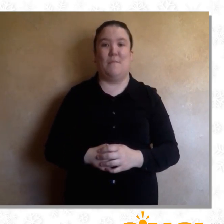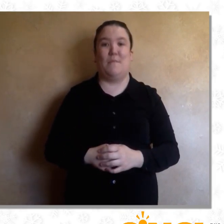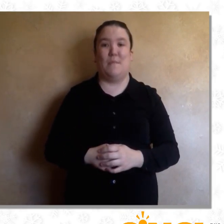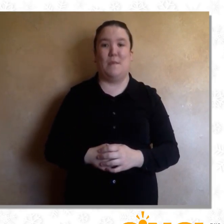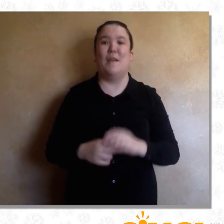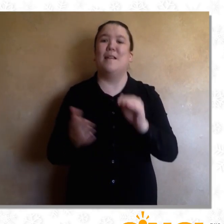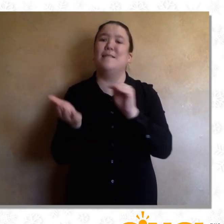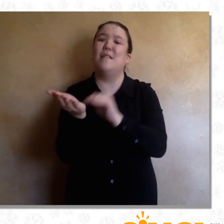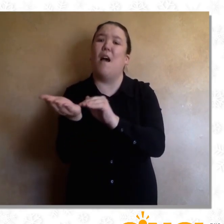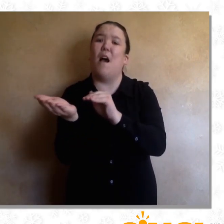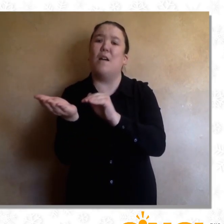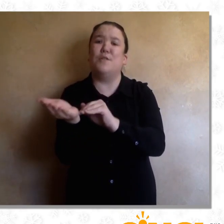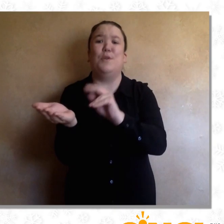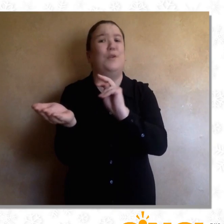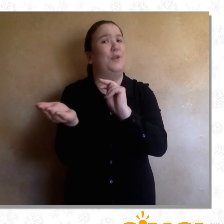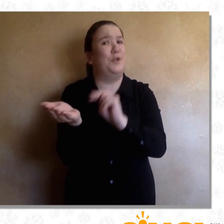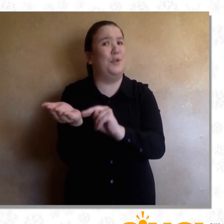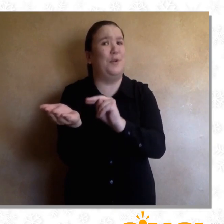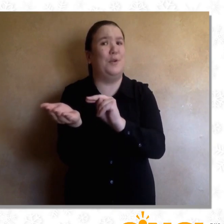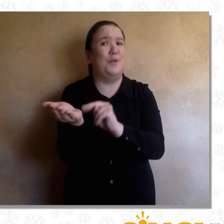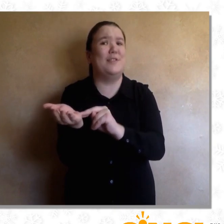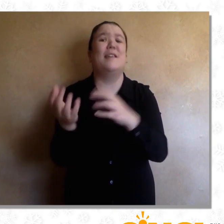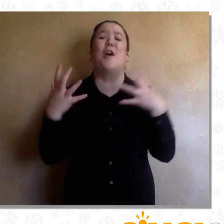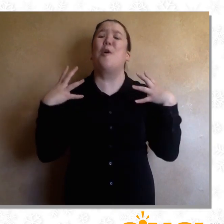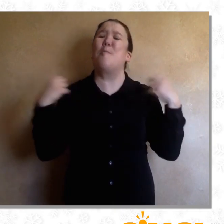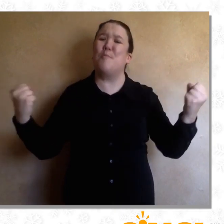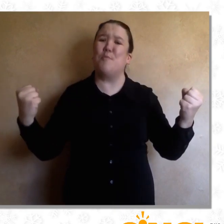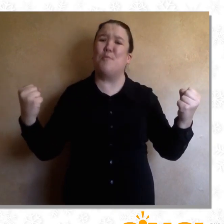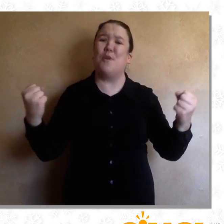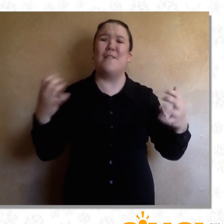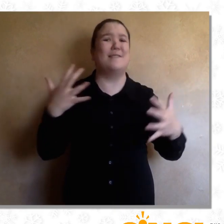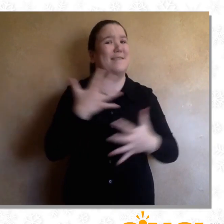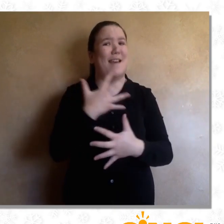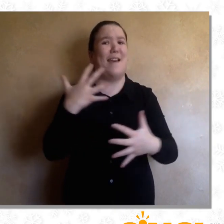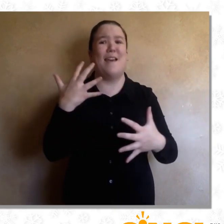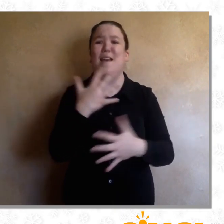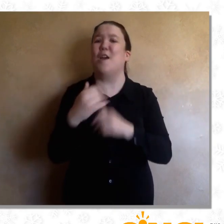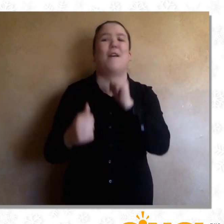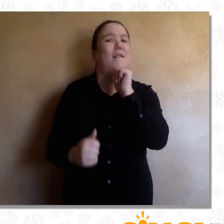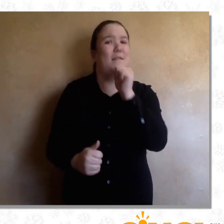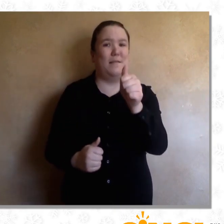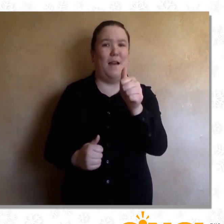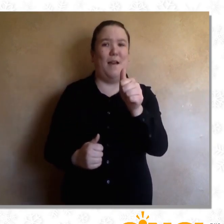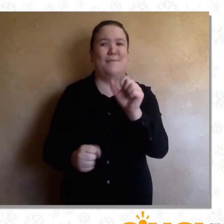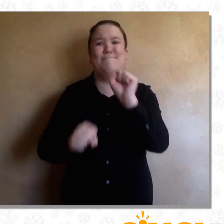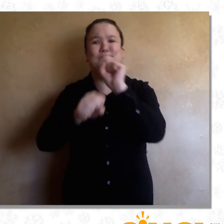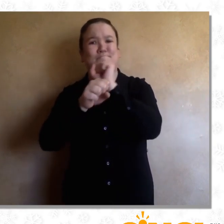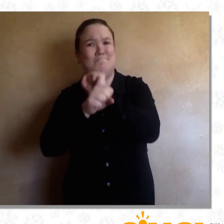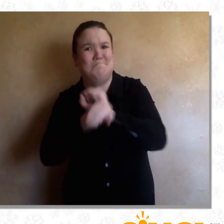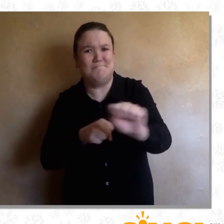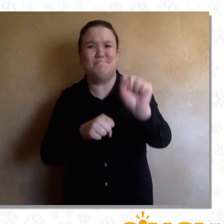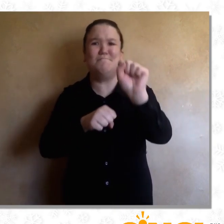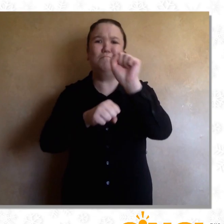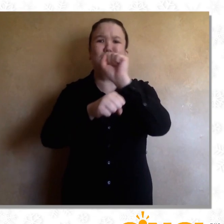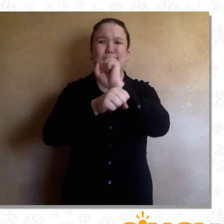How valiantly, how valiantly, How the healthcare